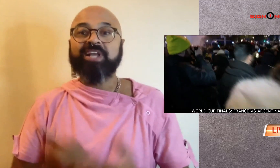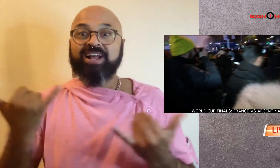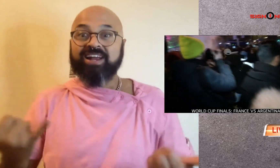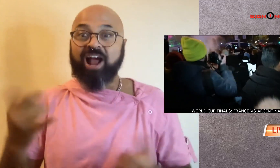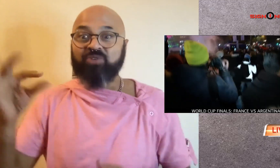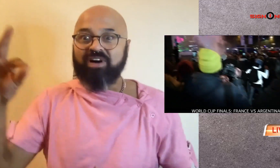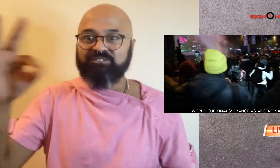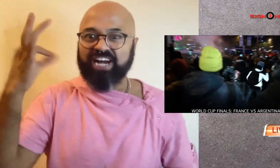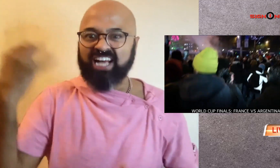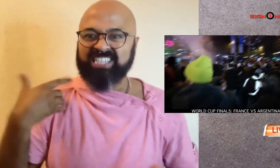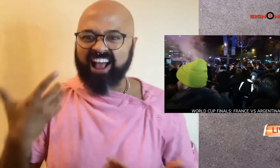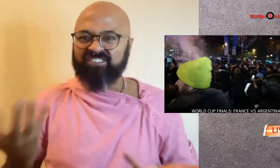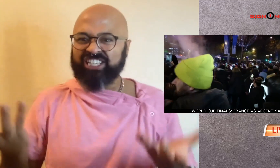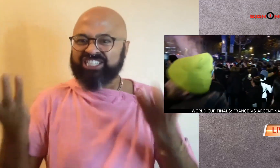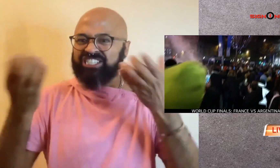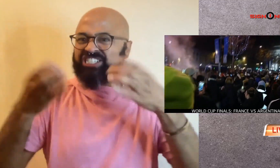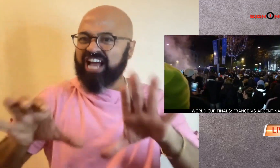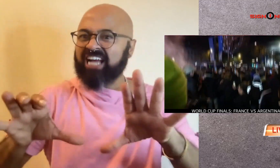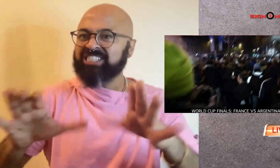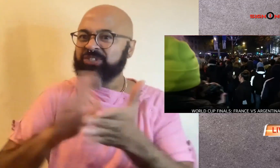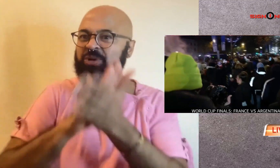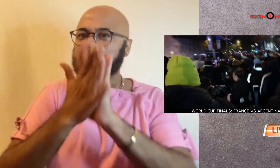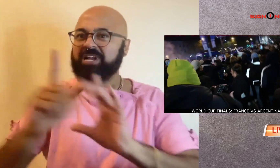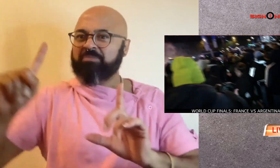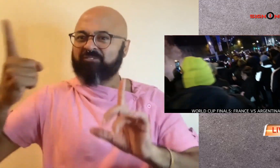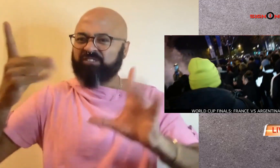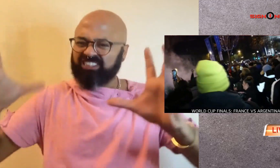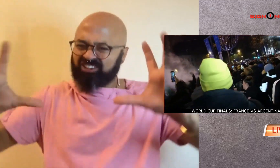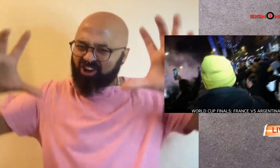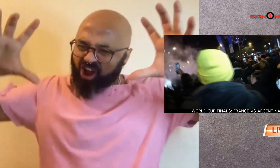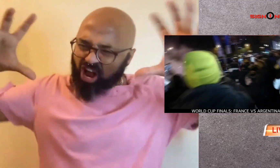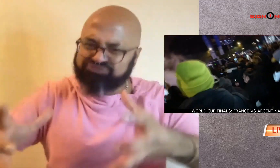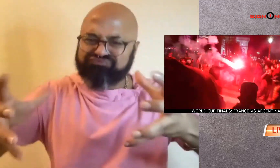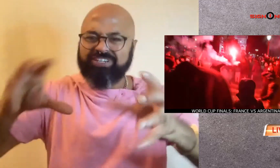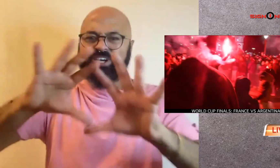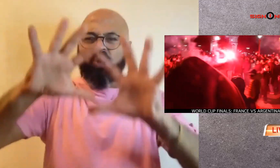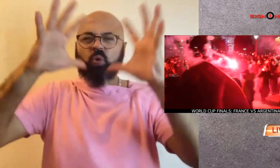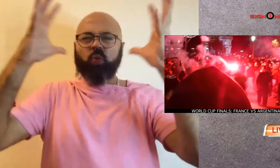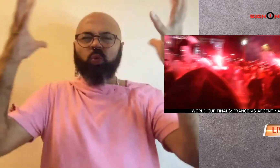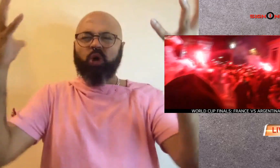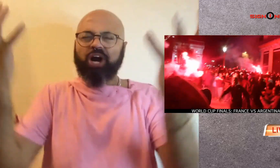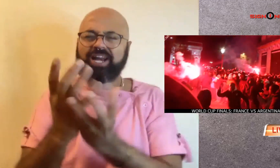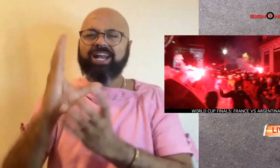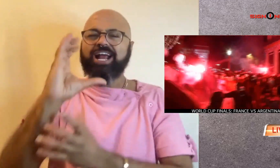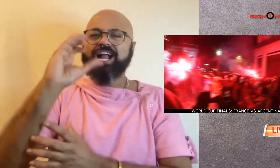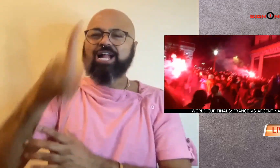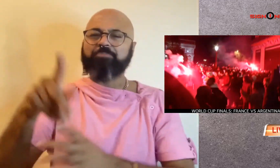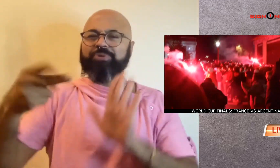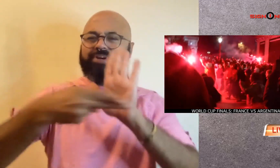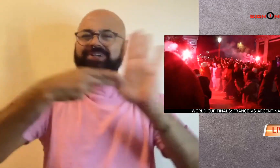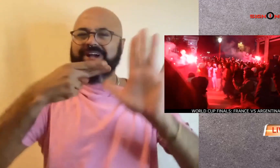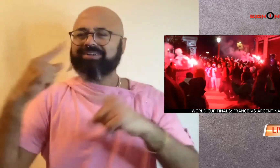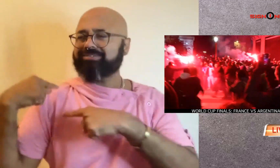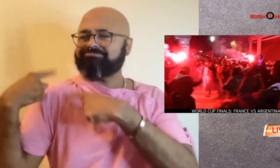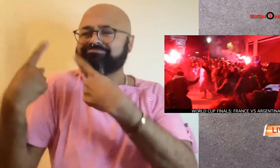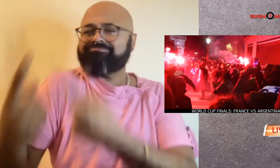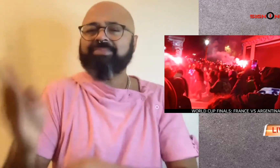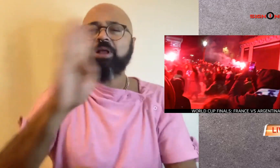Now France has a chance to become the first side to retain the World Cup title since Brazil did it 60 years